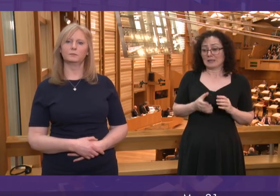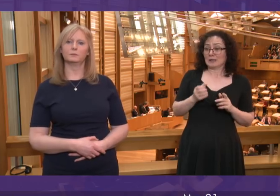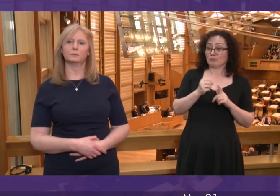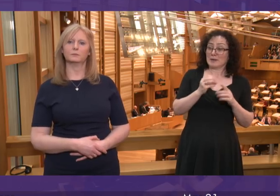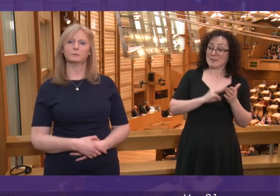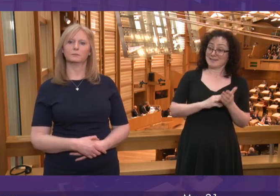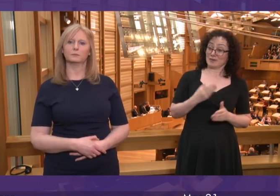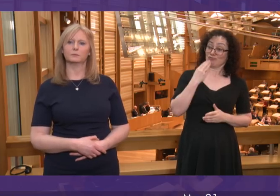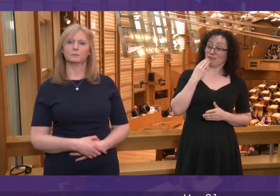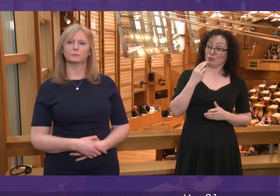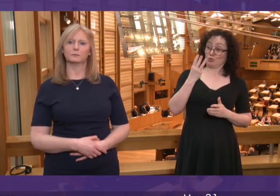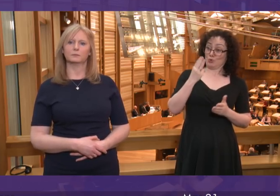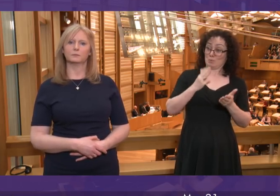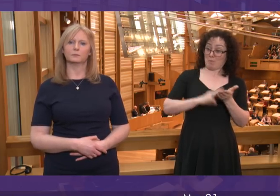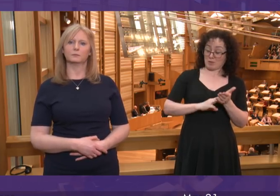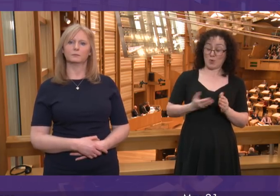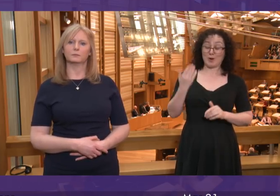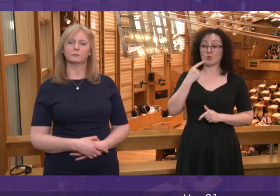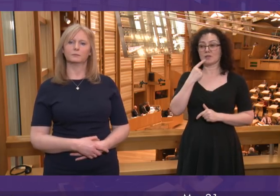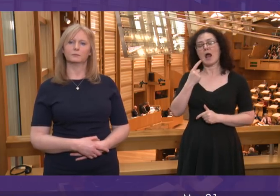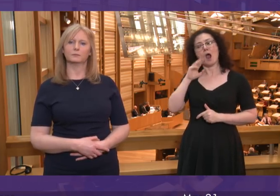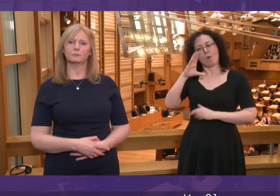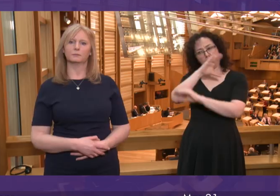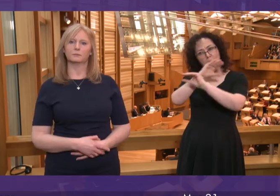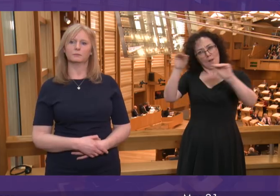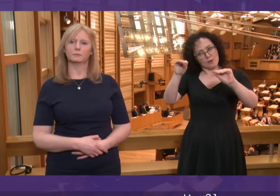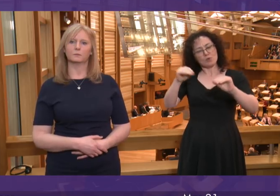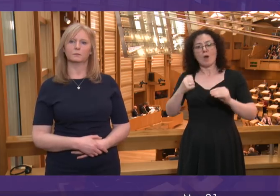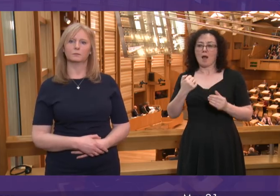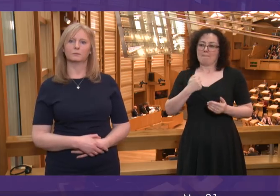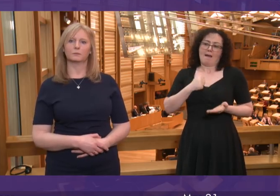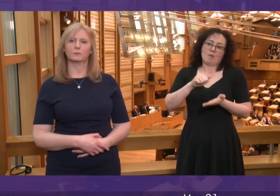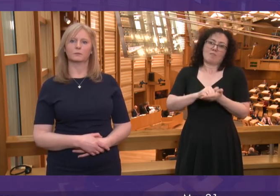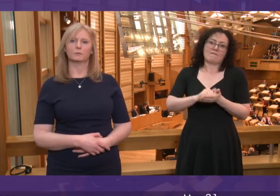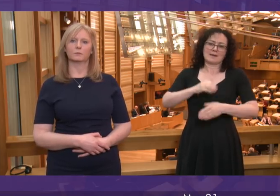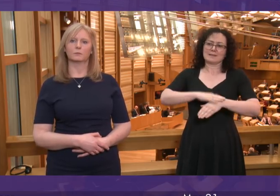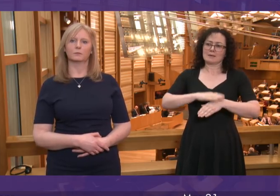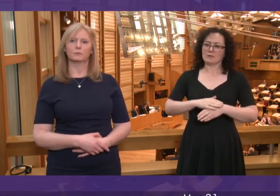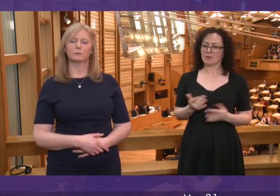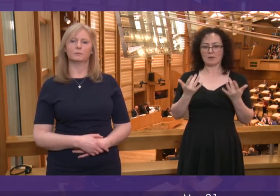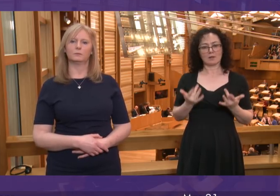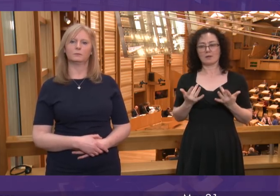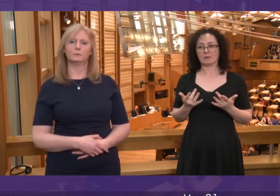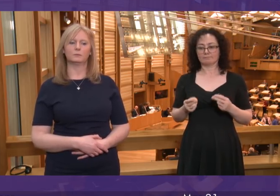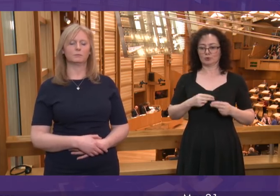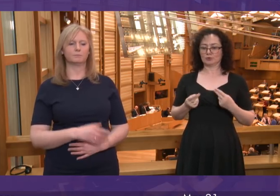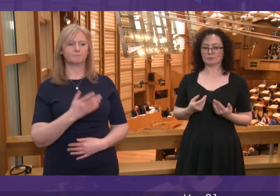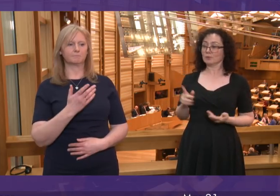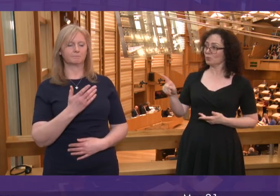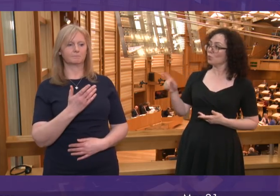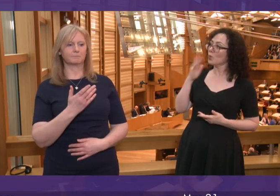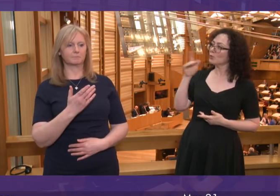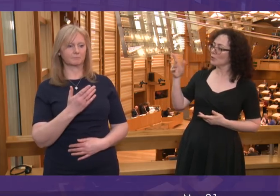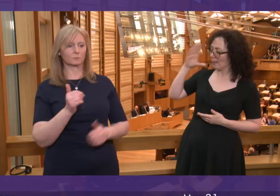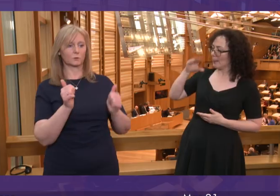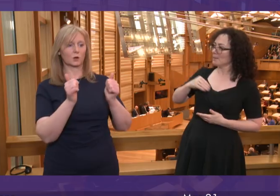That was two months ago. So can I ask again when? First Minister. Well firstly can I